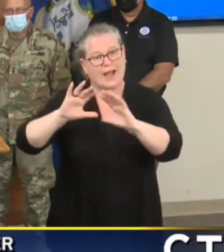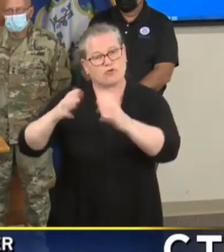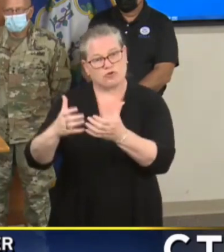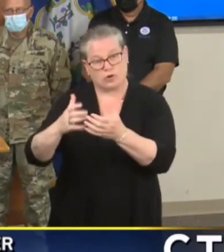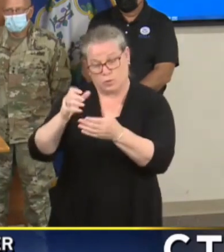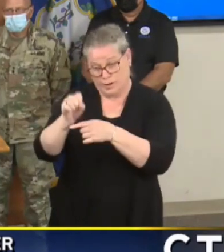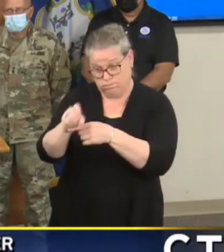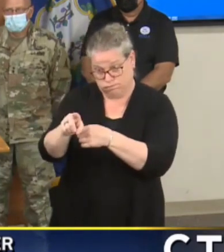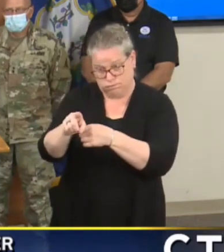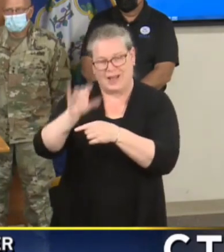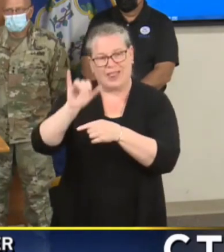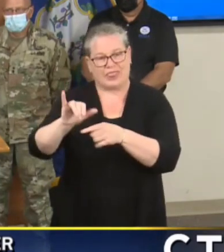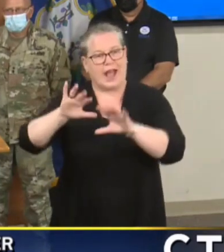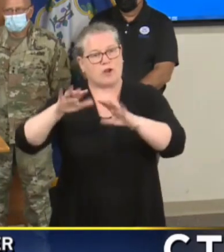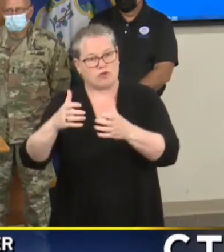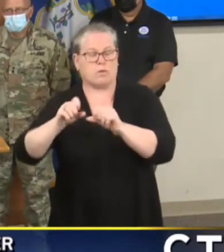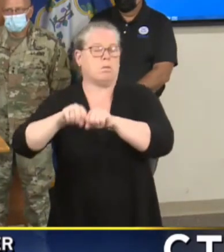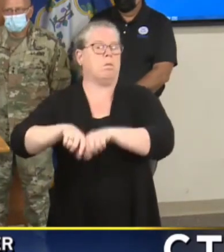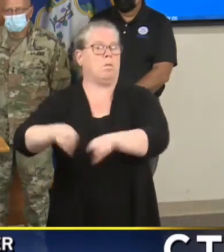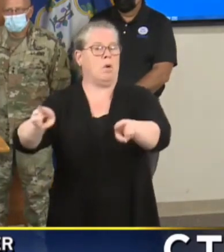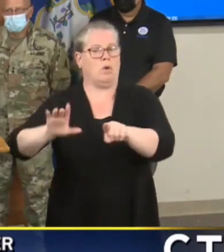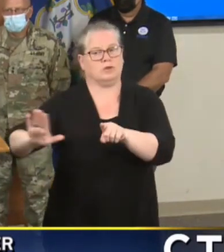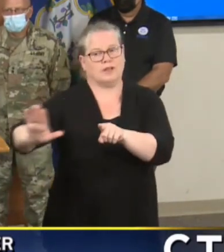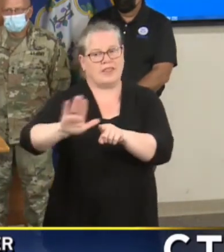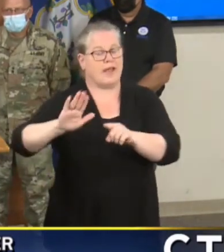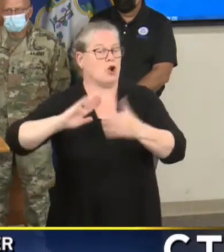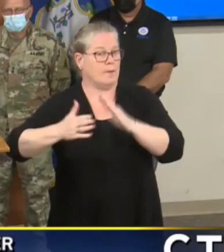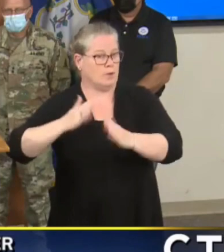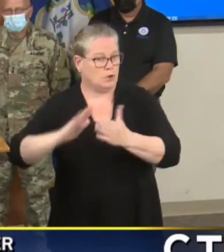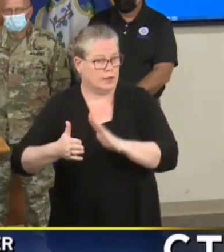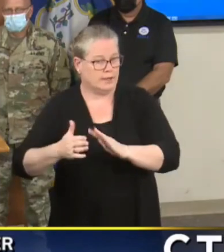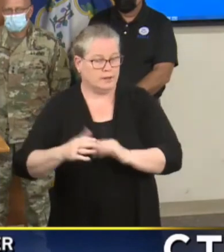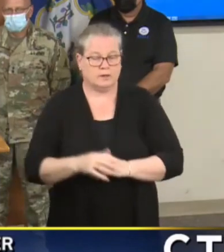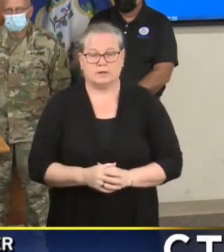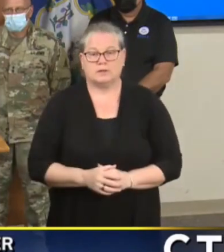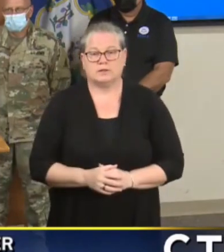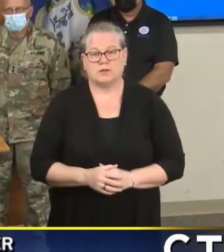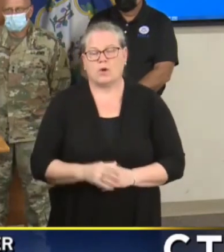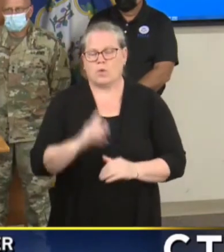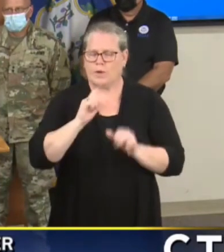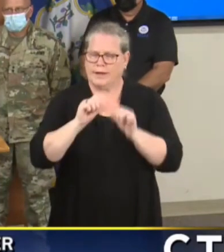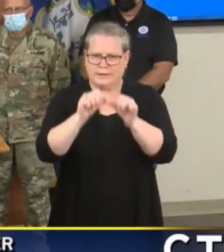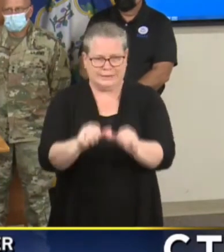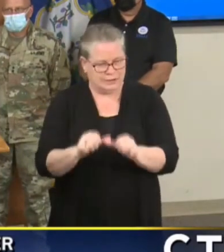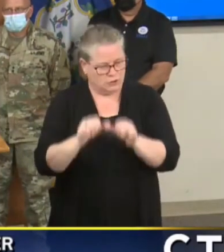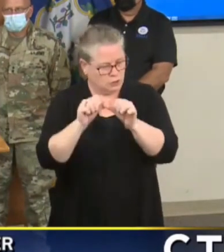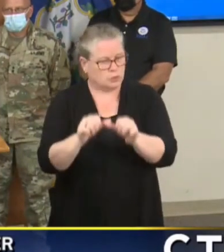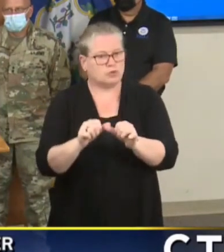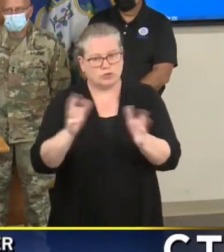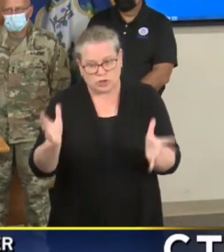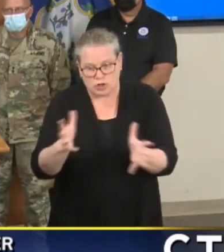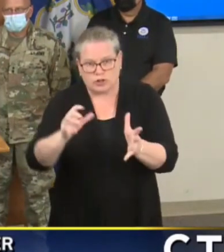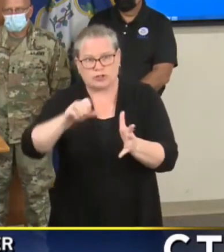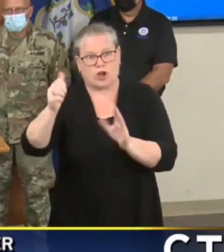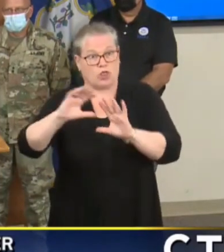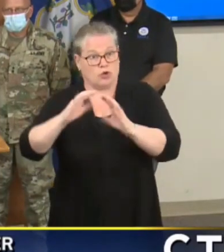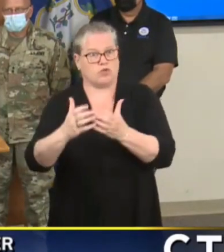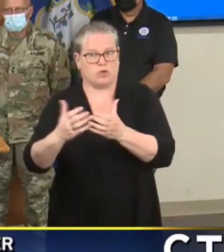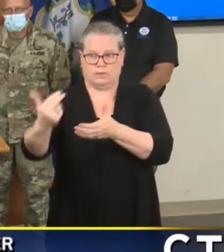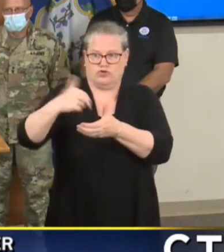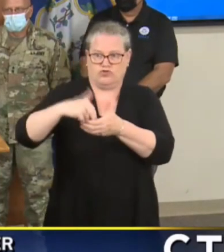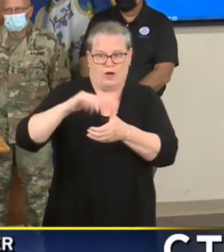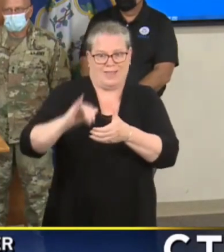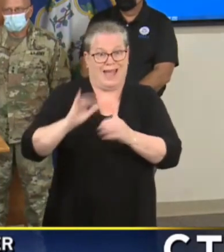and the group then gets it out to their communities. So we, we, we continue to always encourage other groups to join that